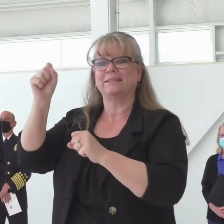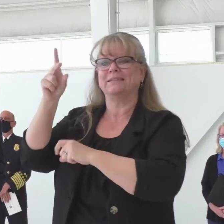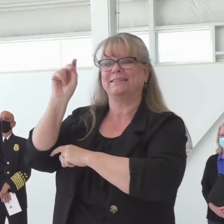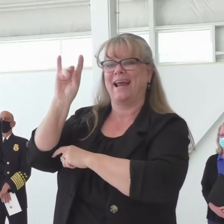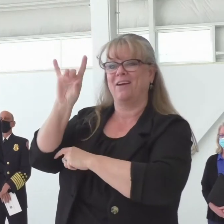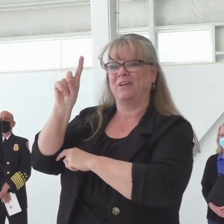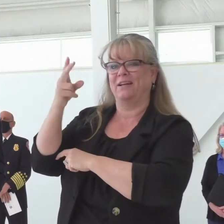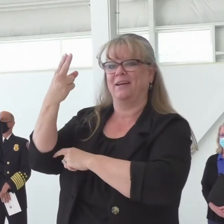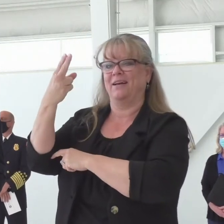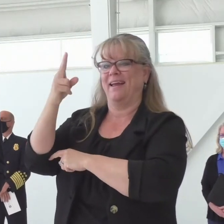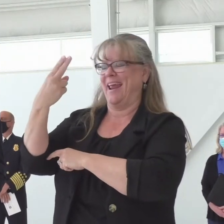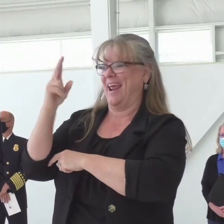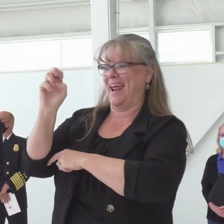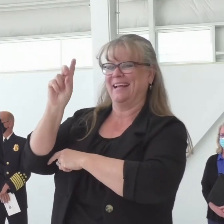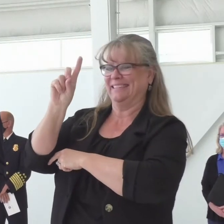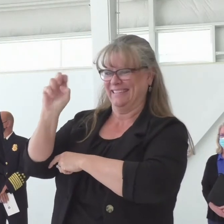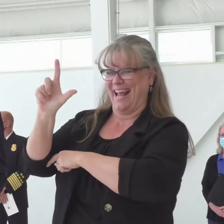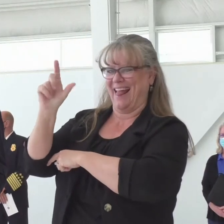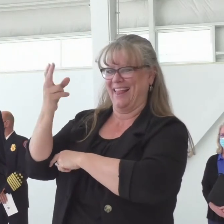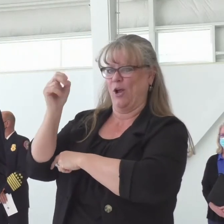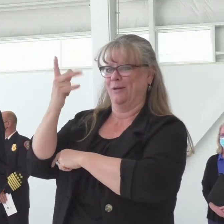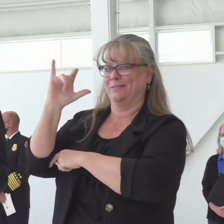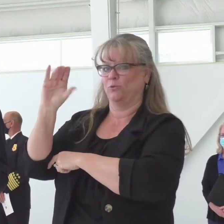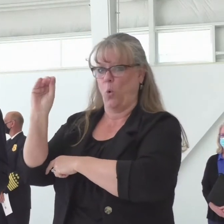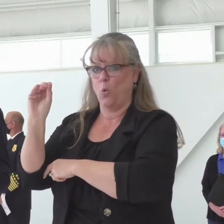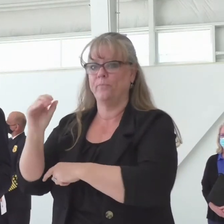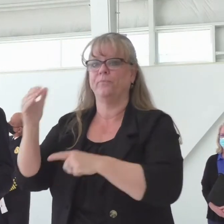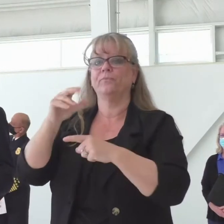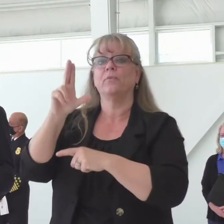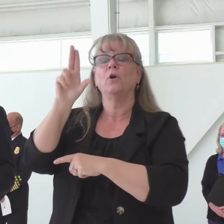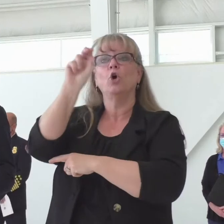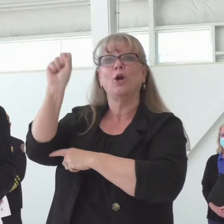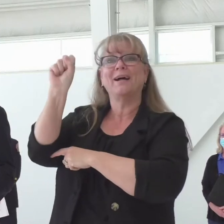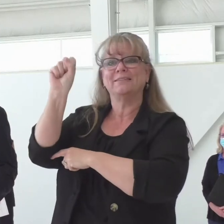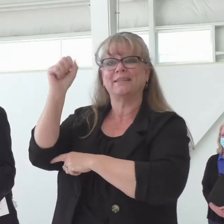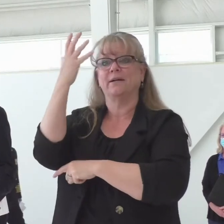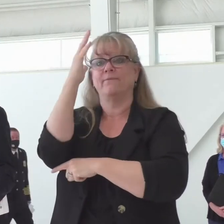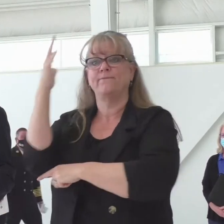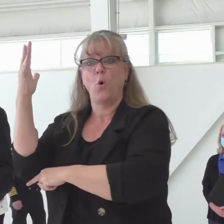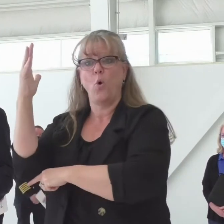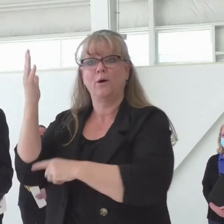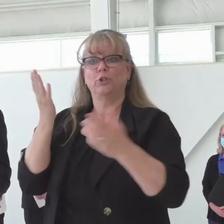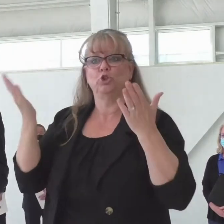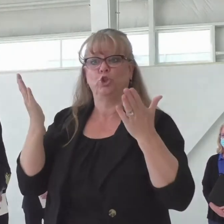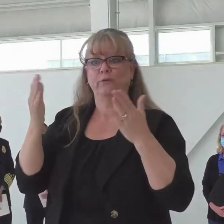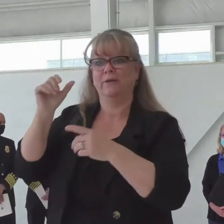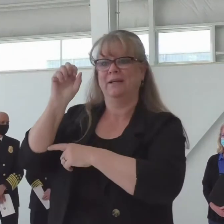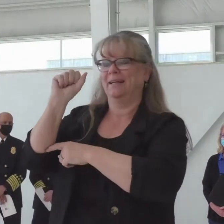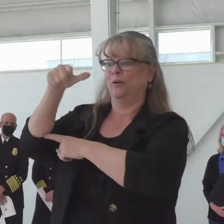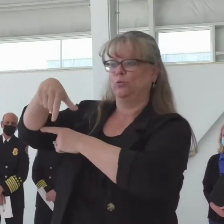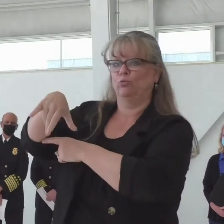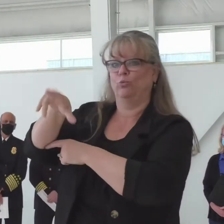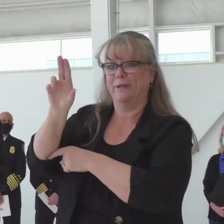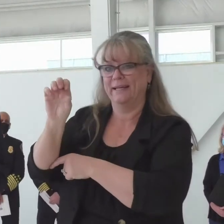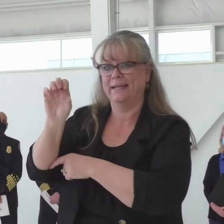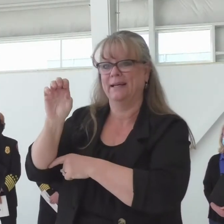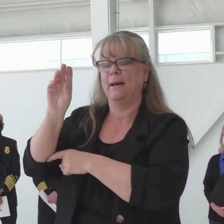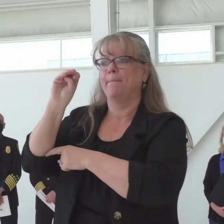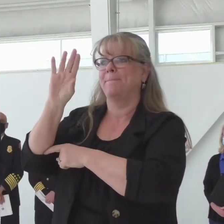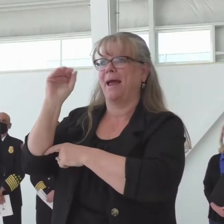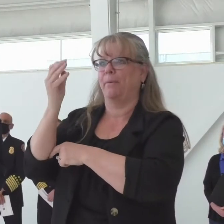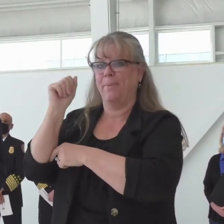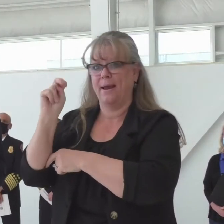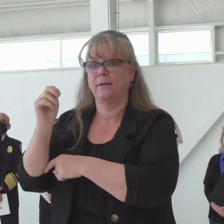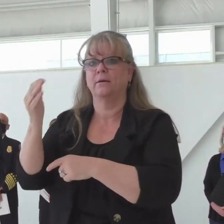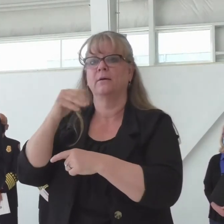U.S. Forest Service Deputy Regional Forester, Jackie Buchanan, and Bureau of Land Management Acting Associate State Director Stephanie Connell.